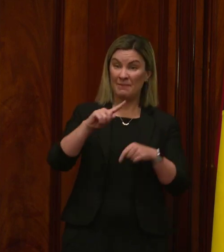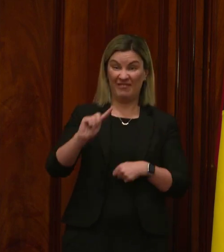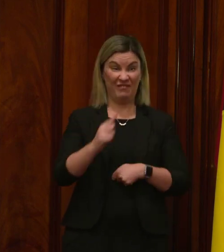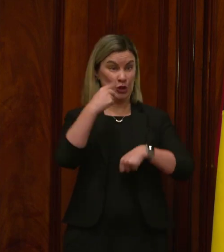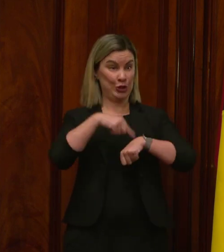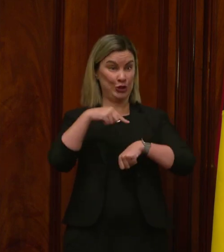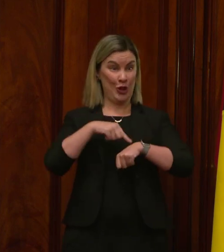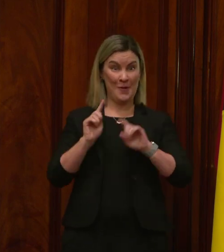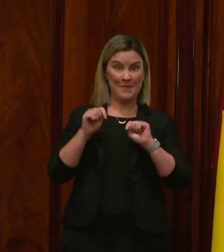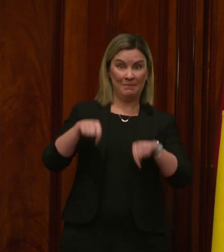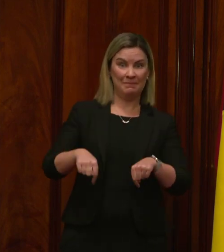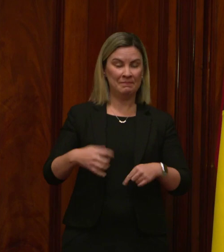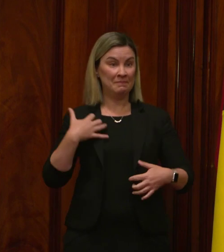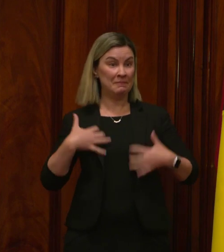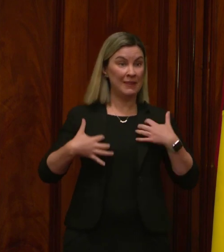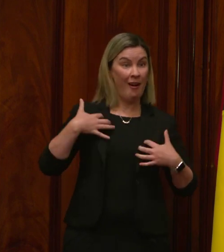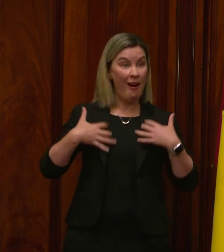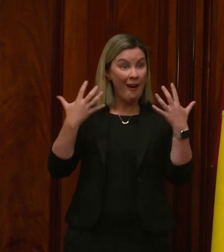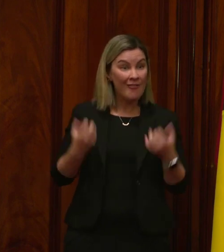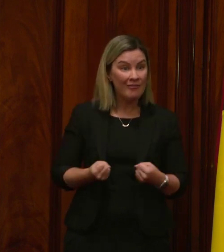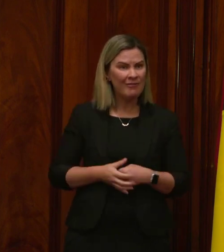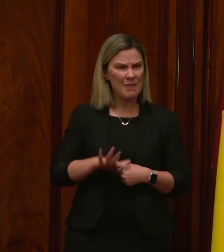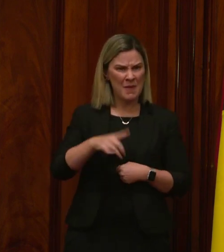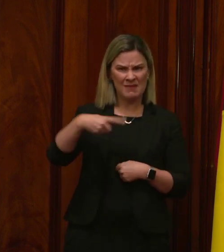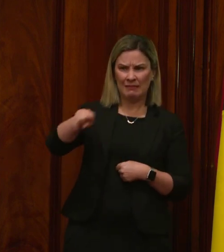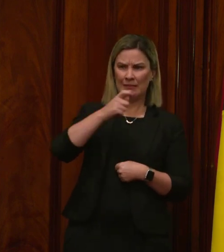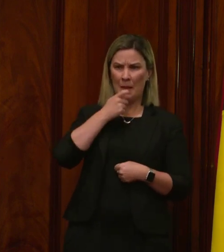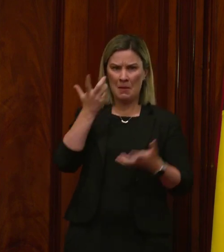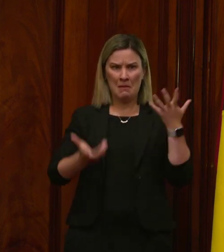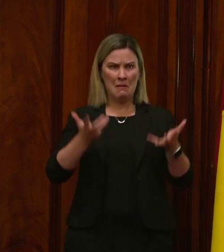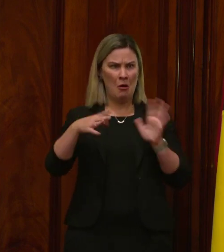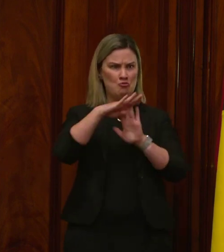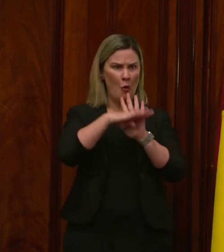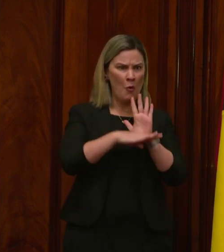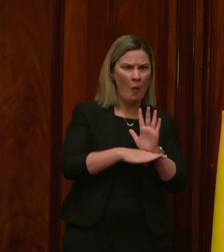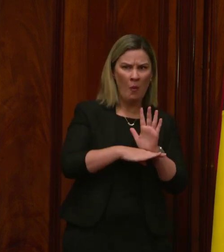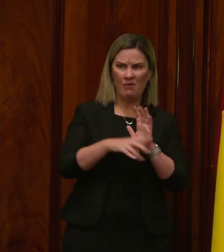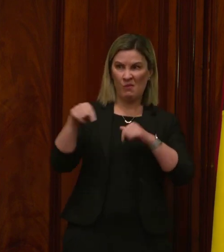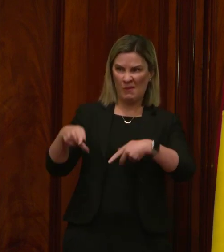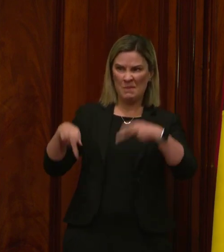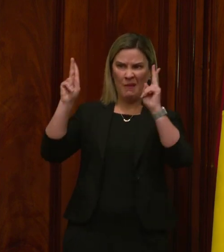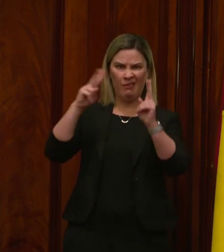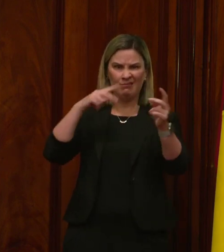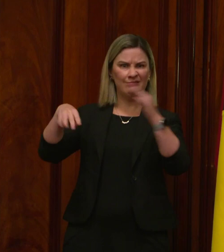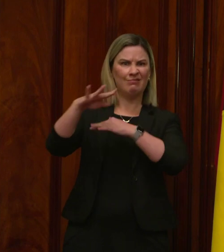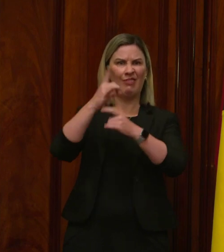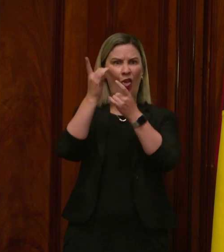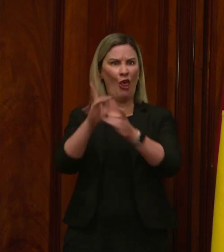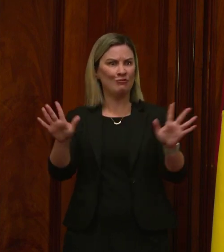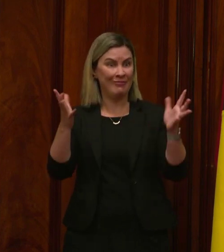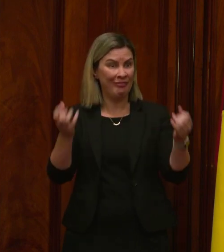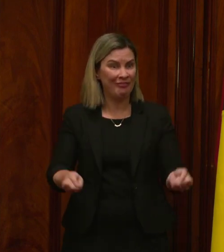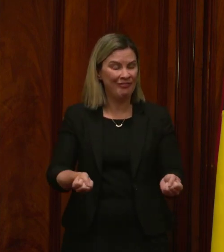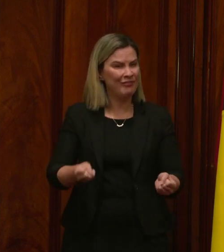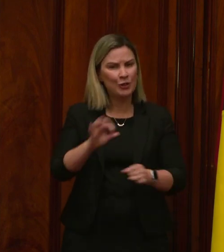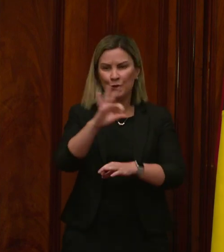You might be giddy with excitement, perhaps a little unsure of the protocol or even how to get around the building. Don't worry.